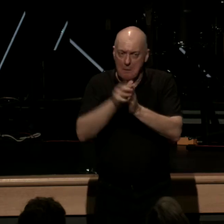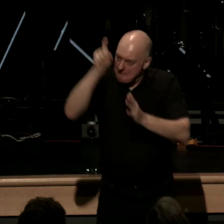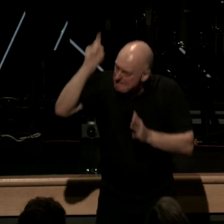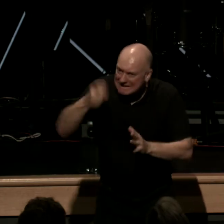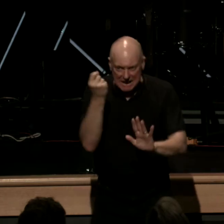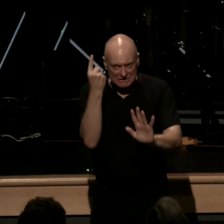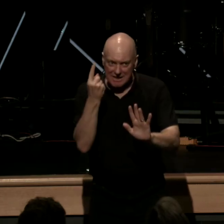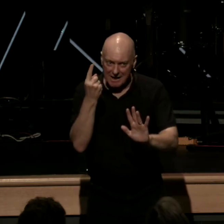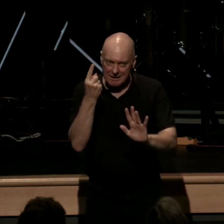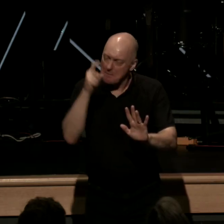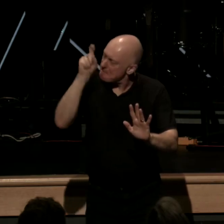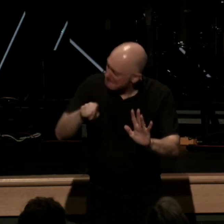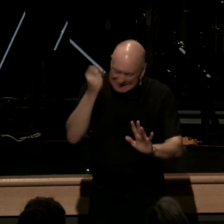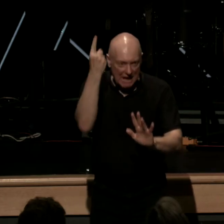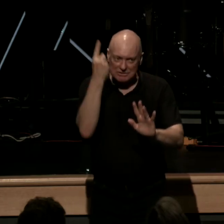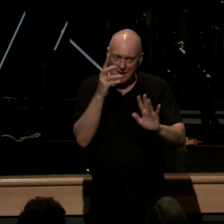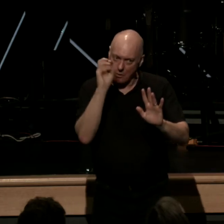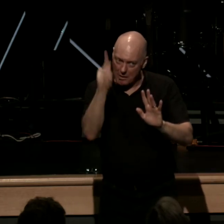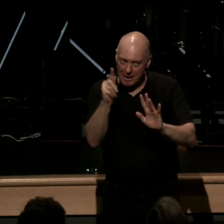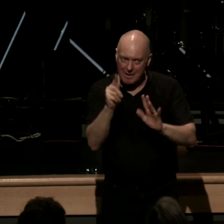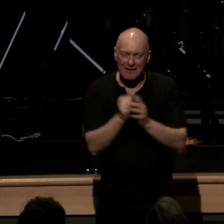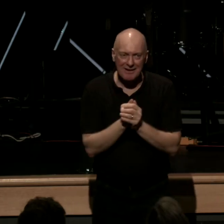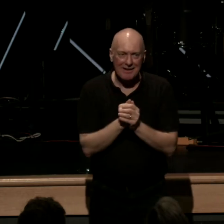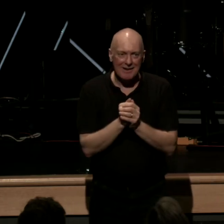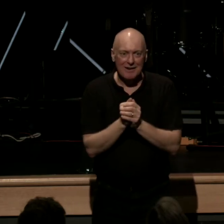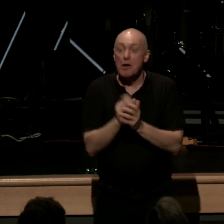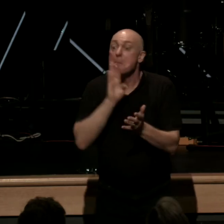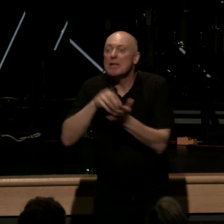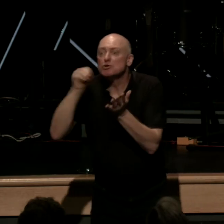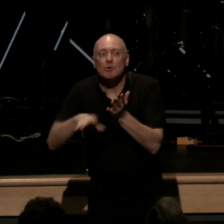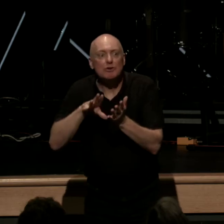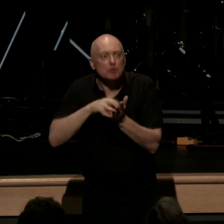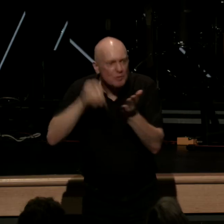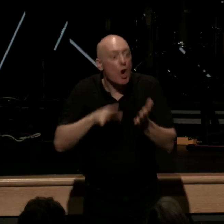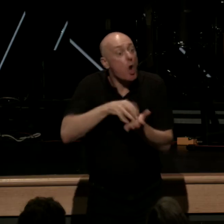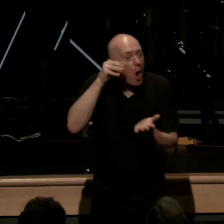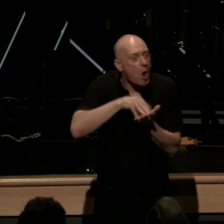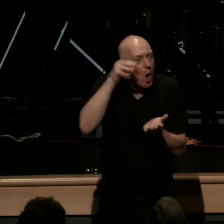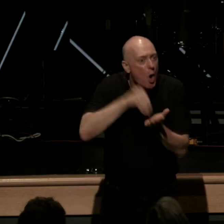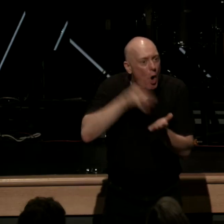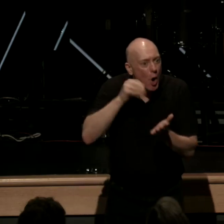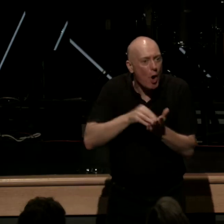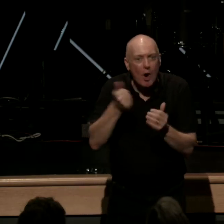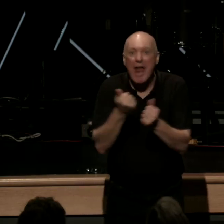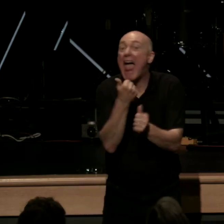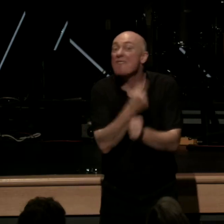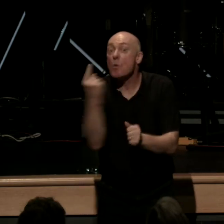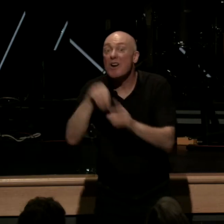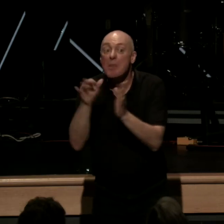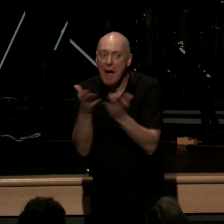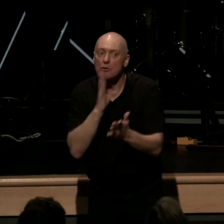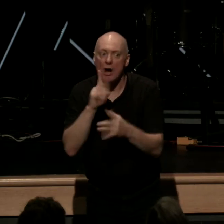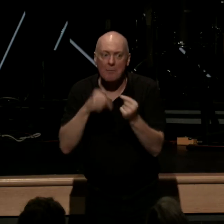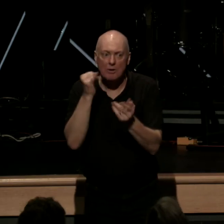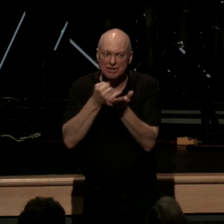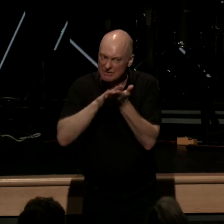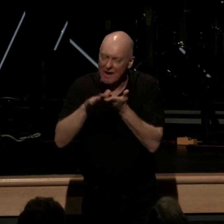gotta get this rest of your life take it with you take it with you take it with you be a student of God's word learn learn it's everywhere in scripture you gotta know it's the